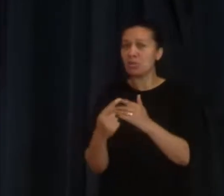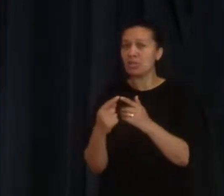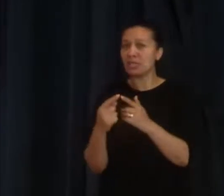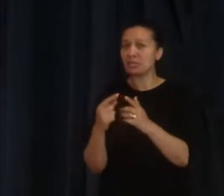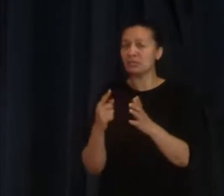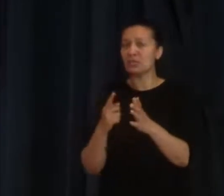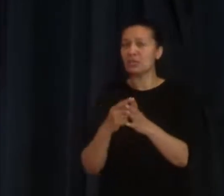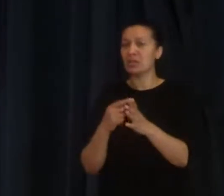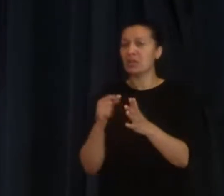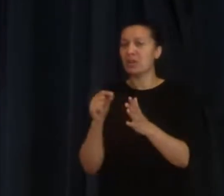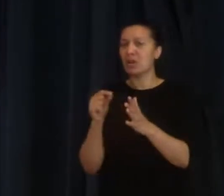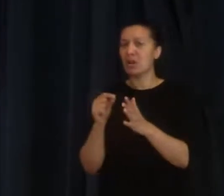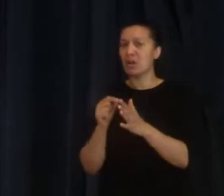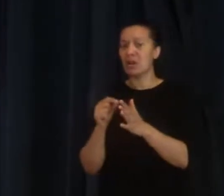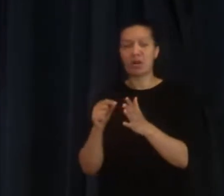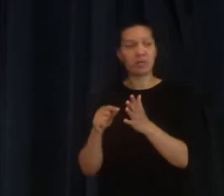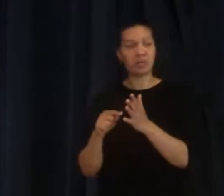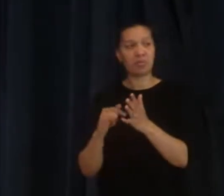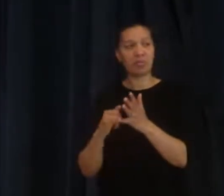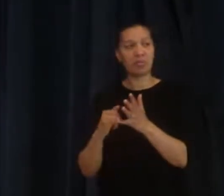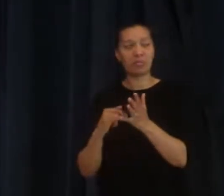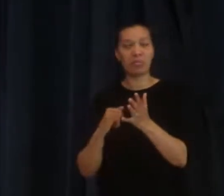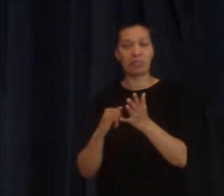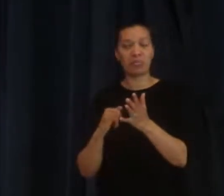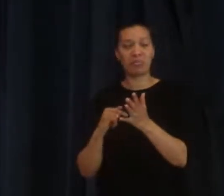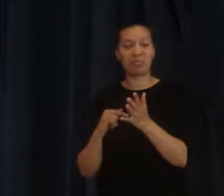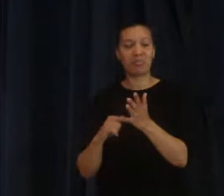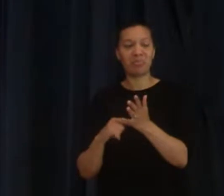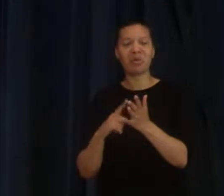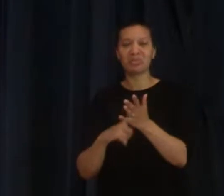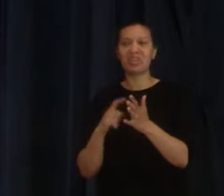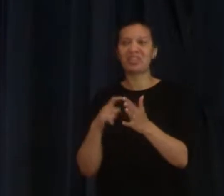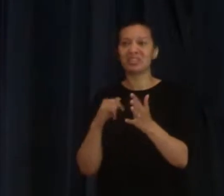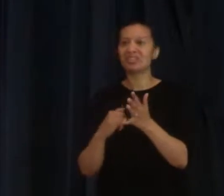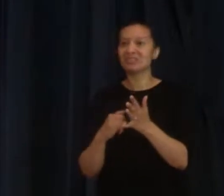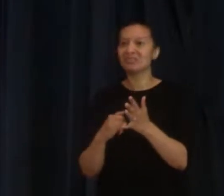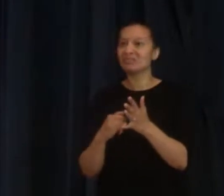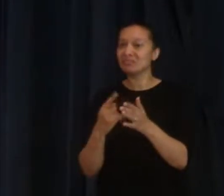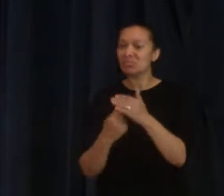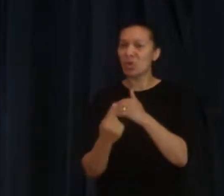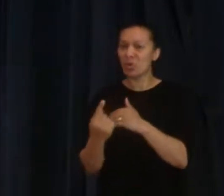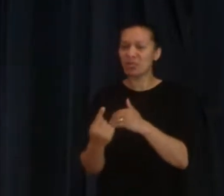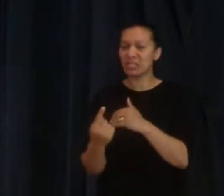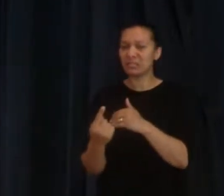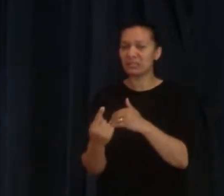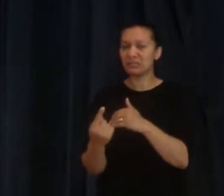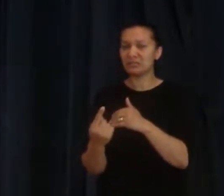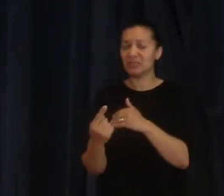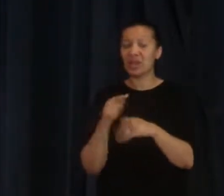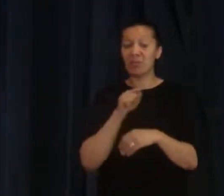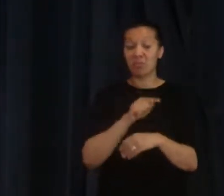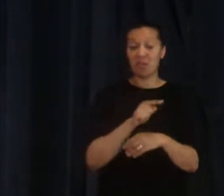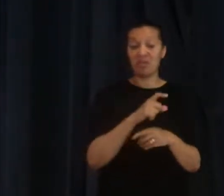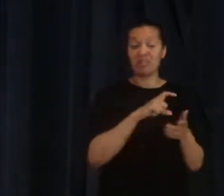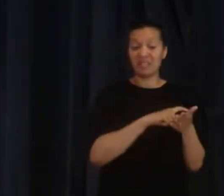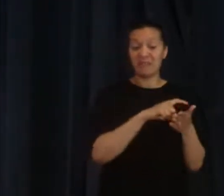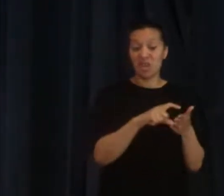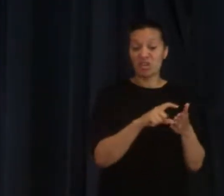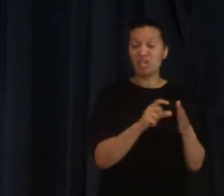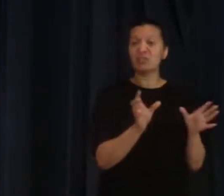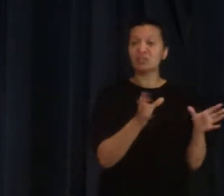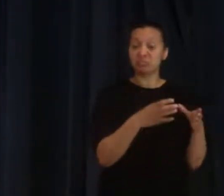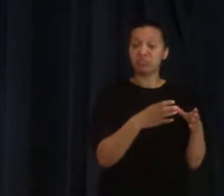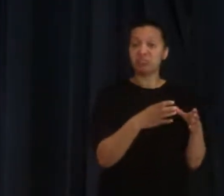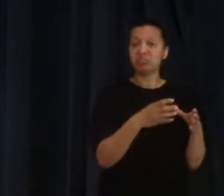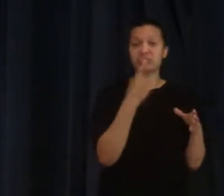But that verse we've just read would seem to counteract that, wouldn't it? That it was for everybody. Some would say that